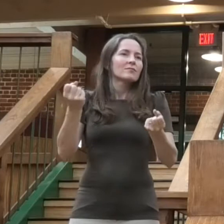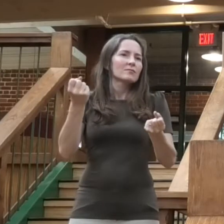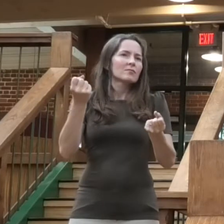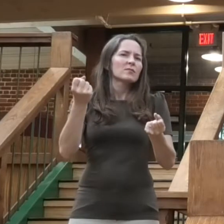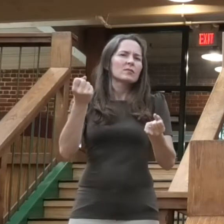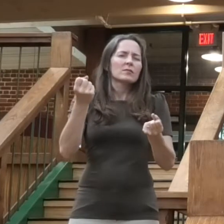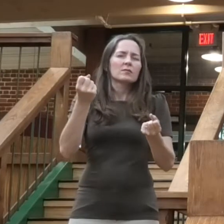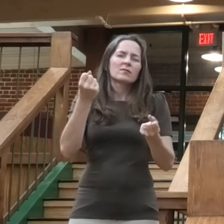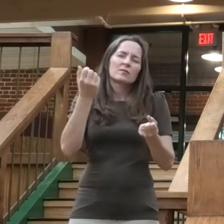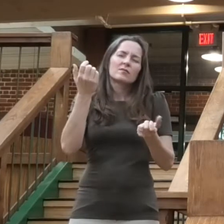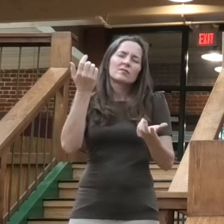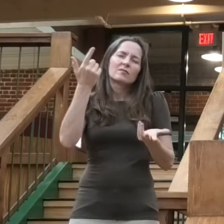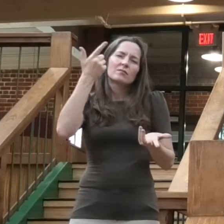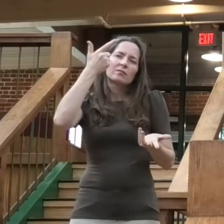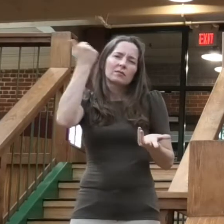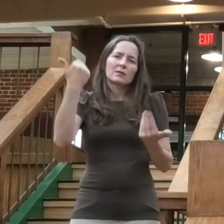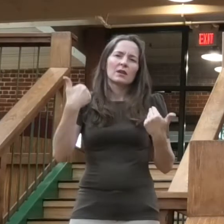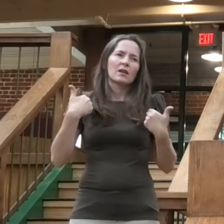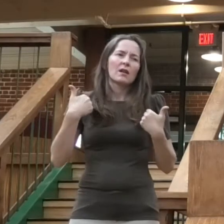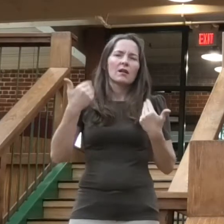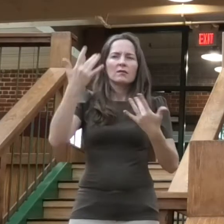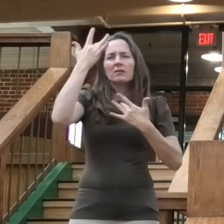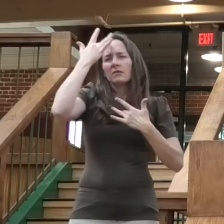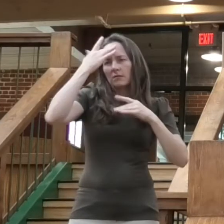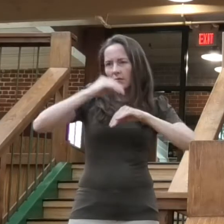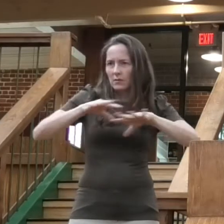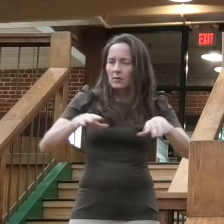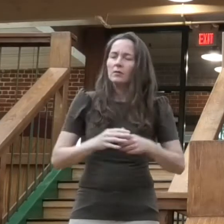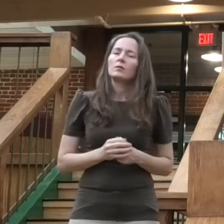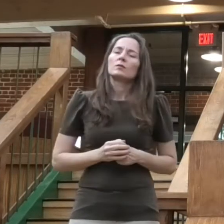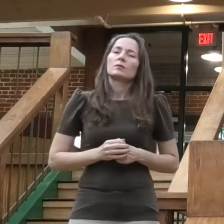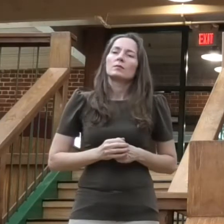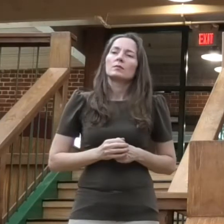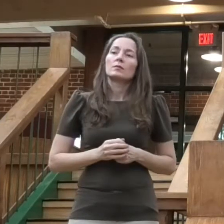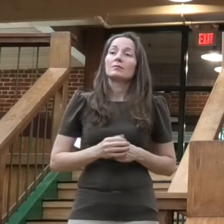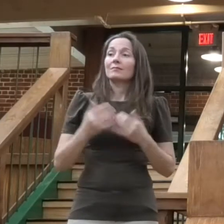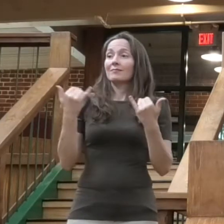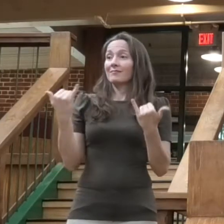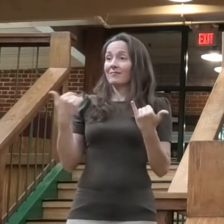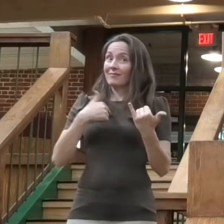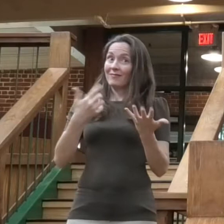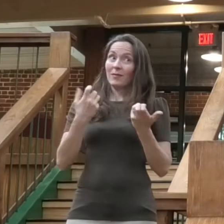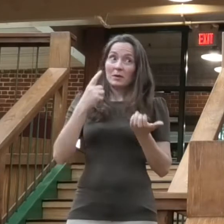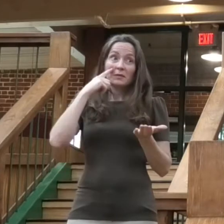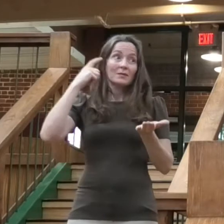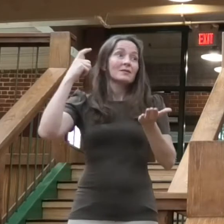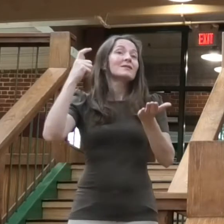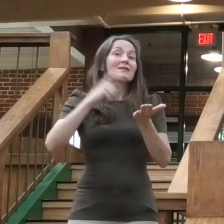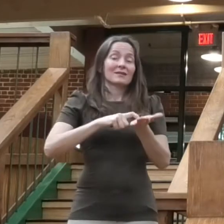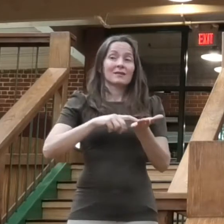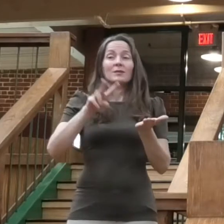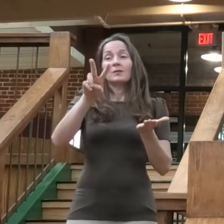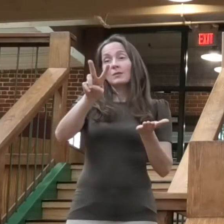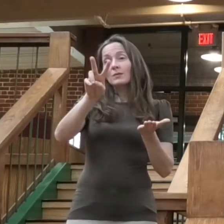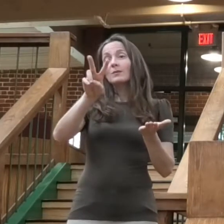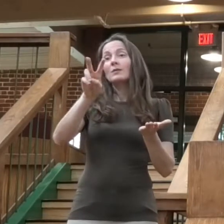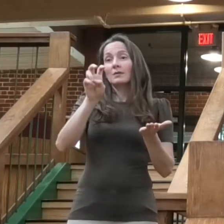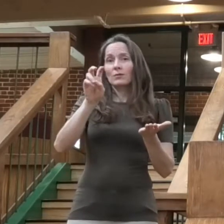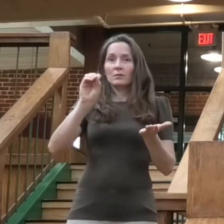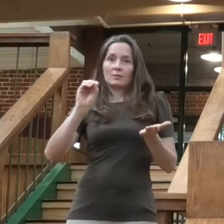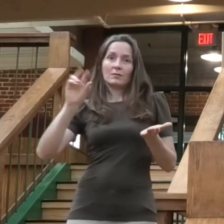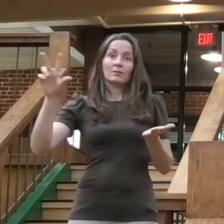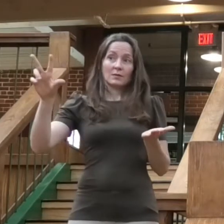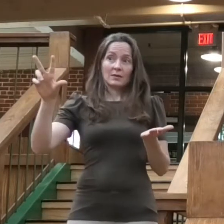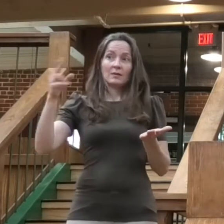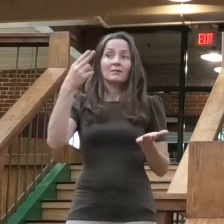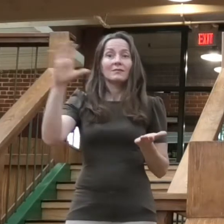Today, I would like to recognize the 203 Howard County businesses that have